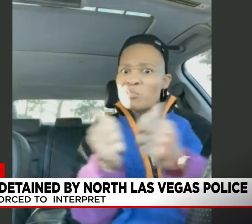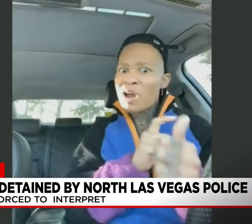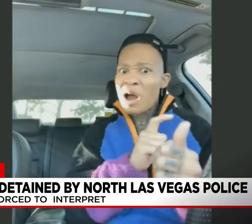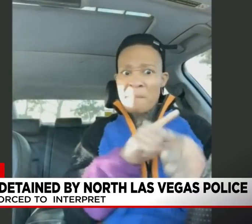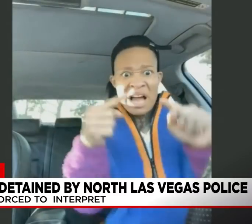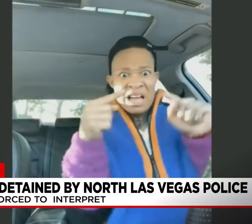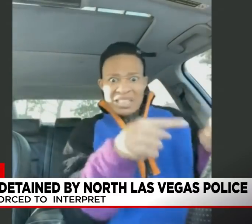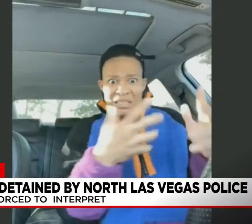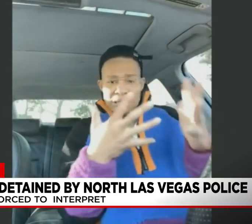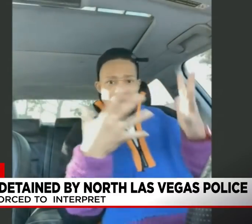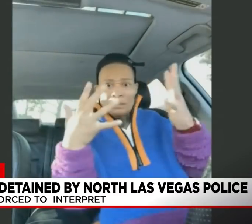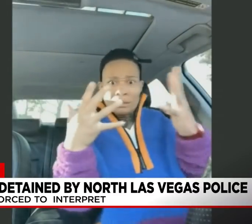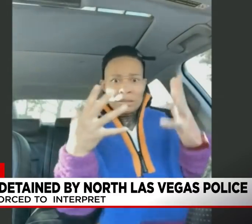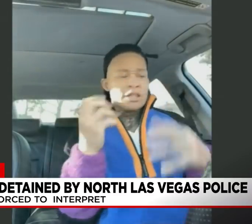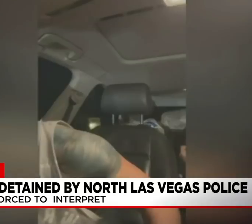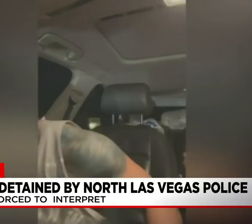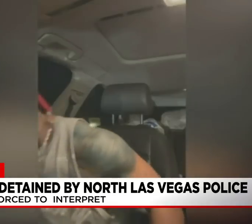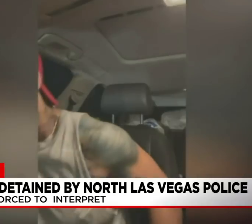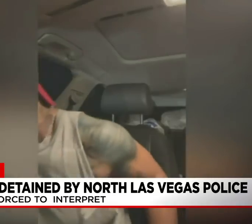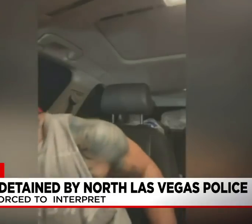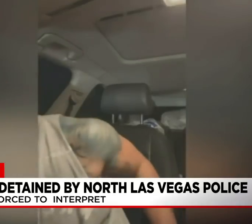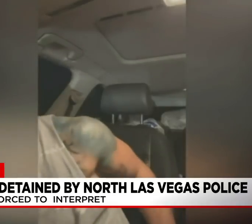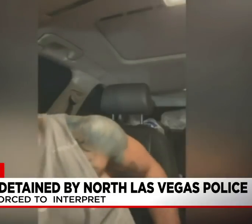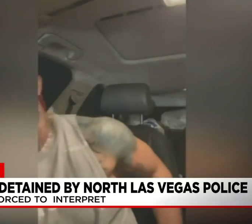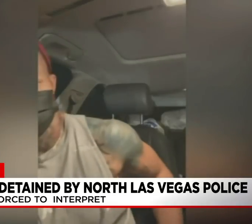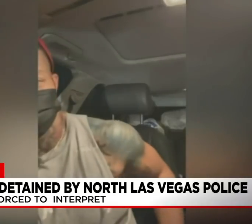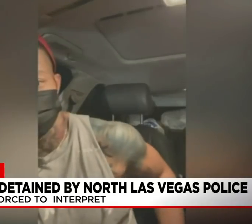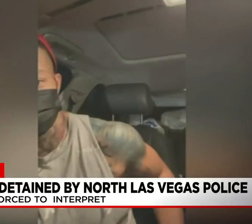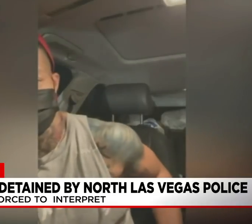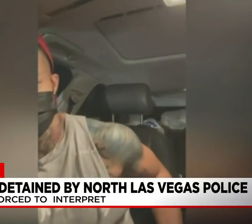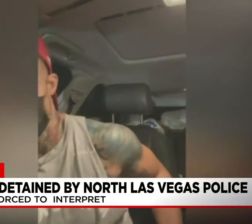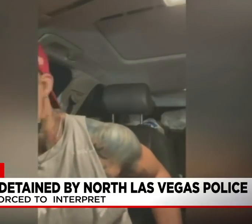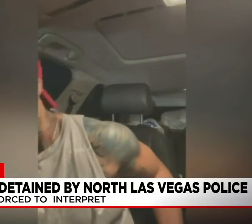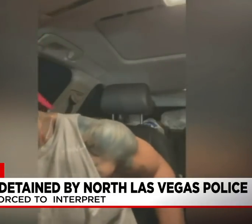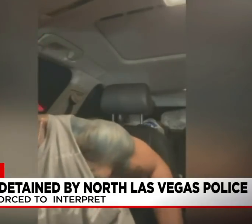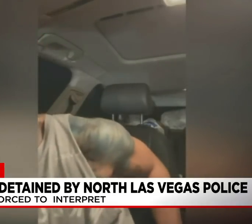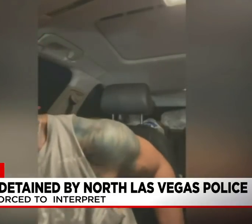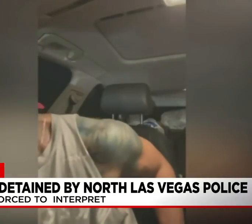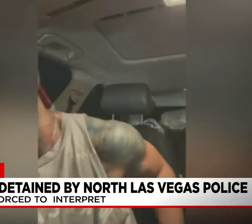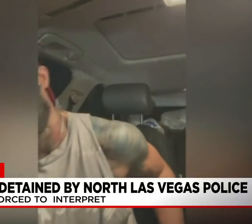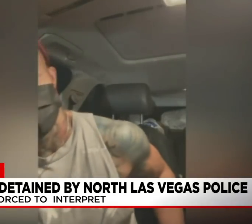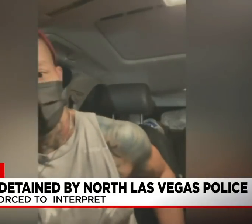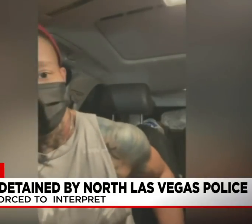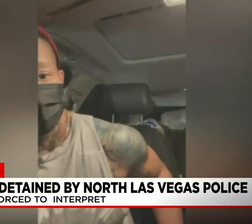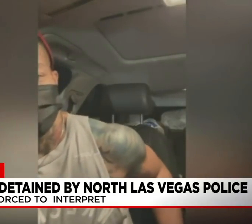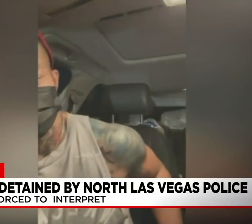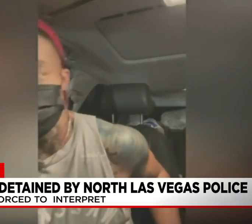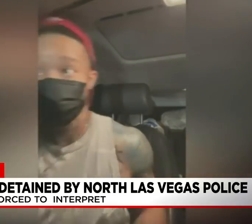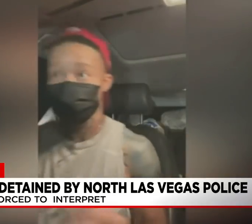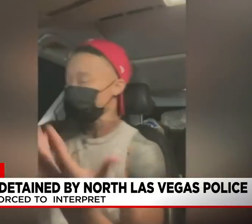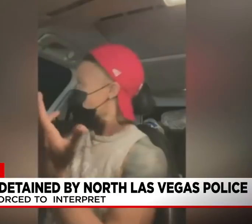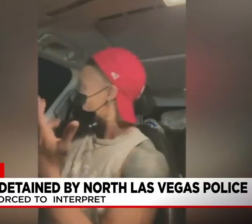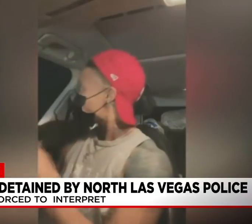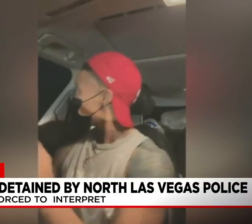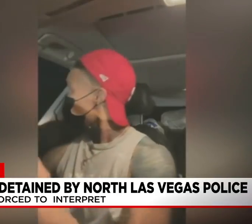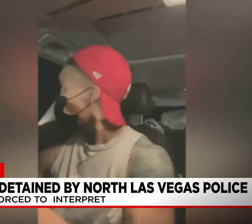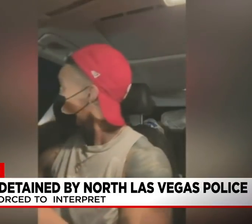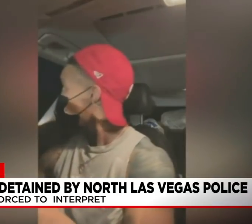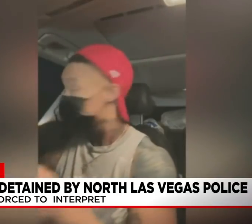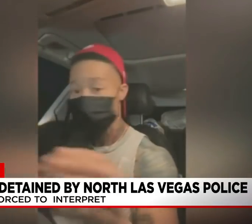before in all of my life. The officer also instructs her 11-year-old twins to get out. I'll have you come with me so you can talk. Dre